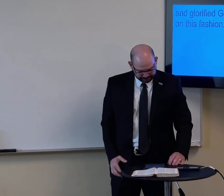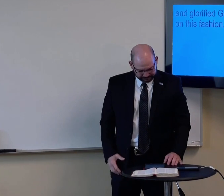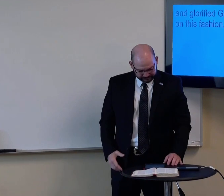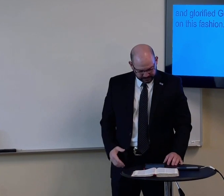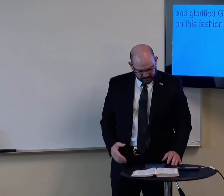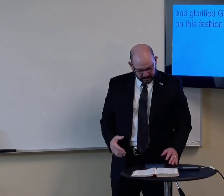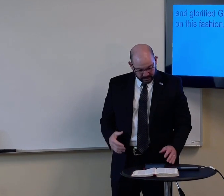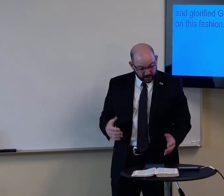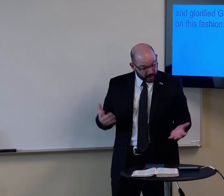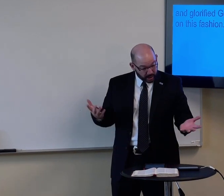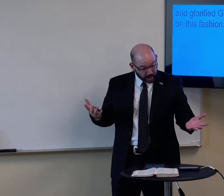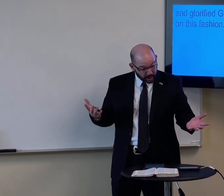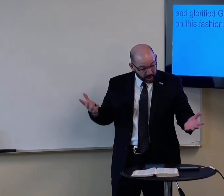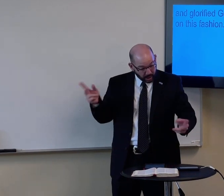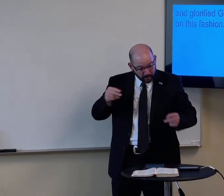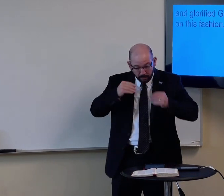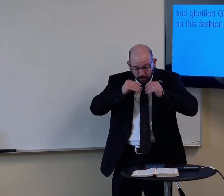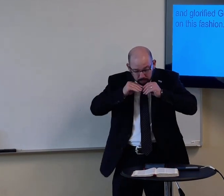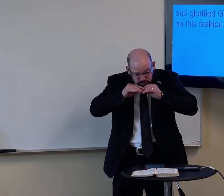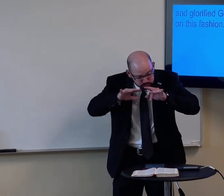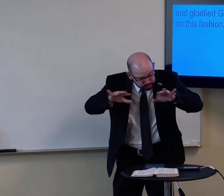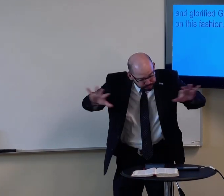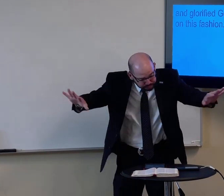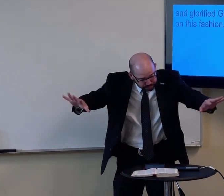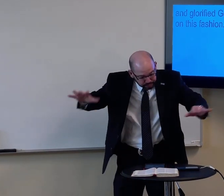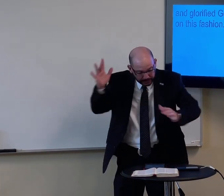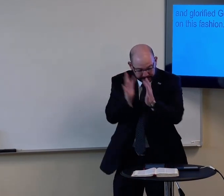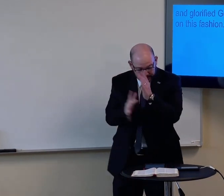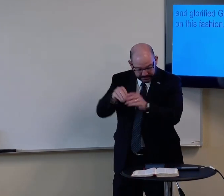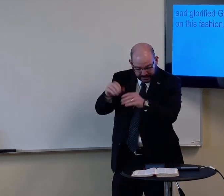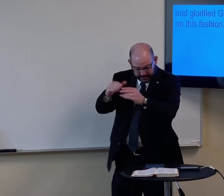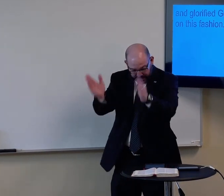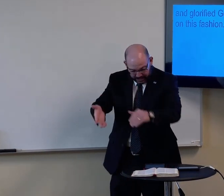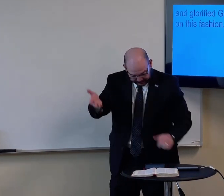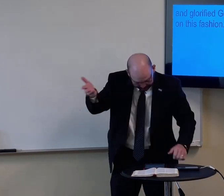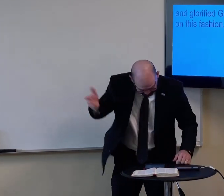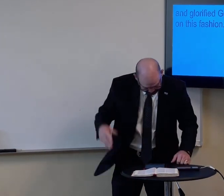and did many things that day. And word spread abroad.